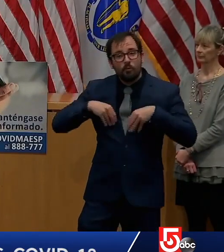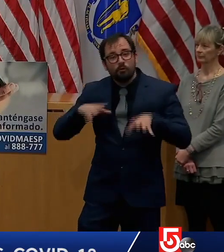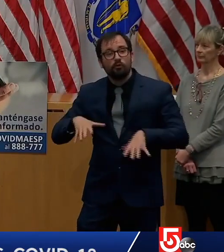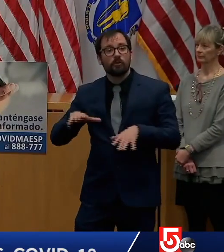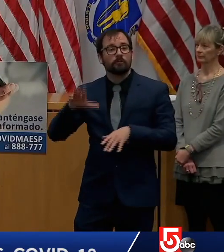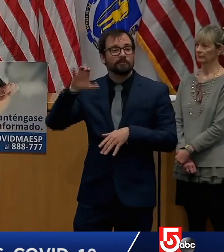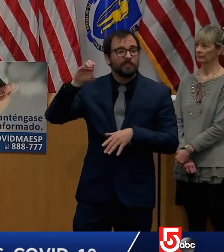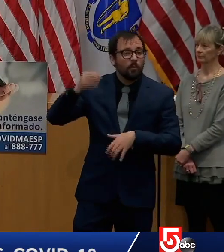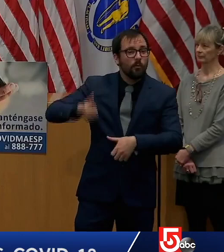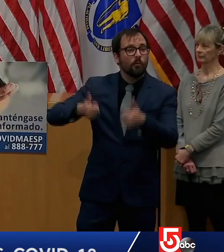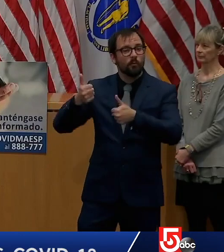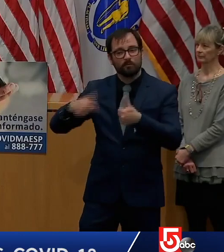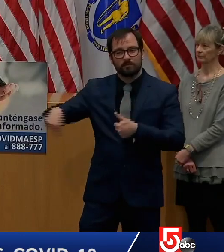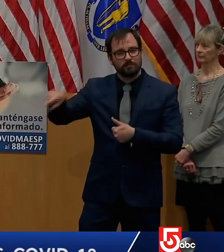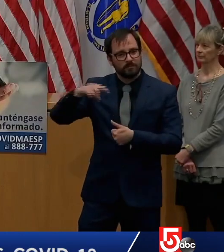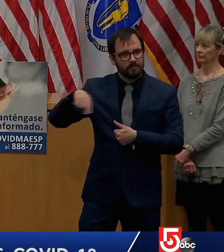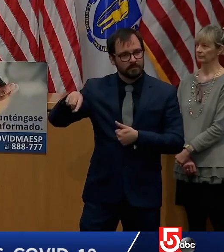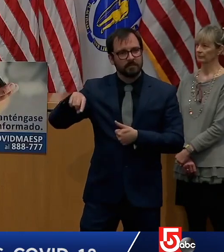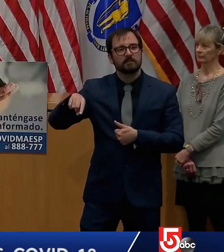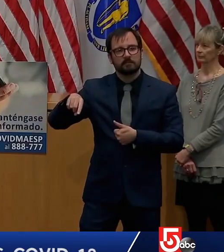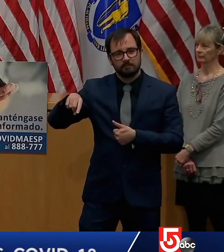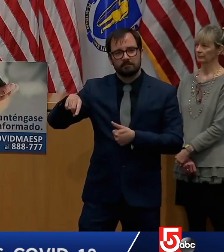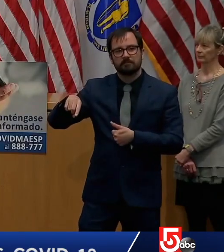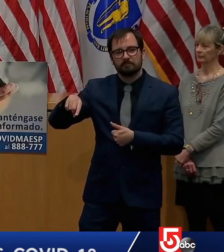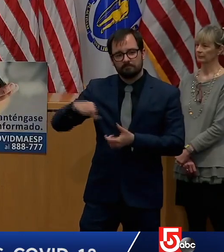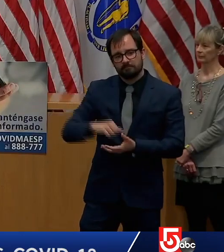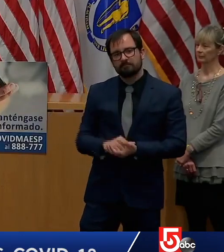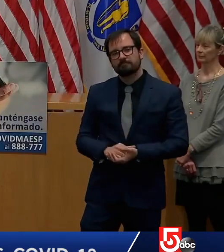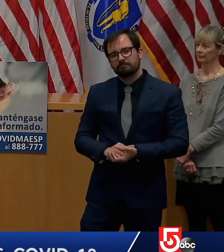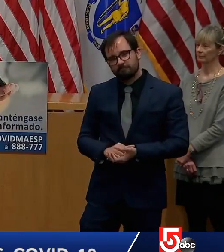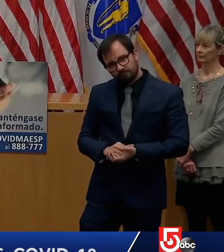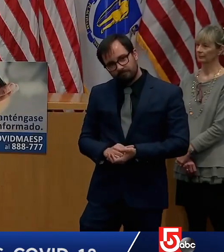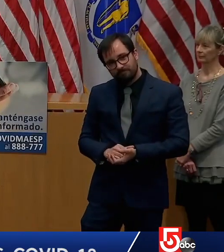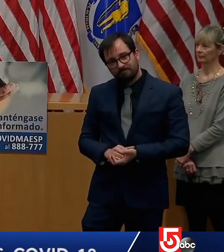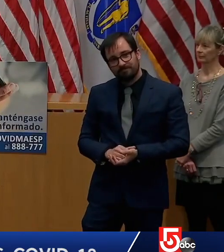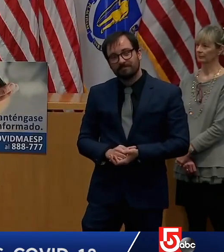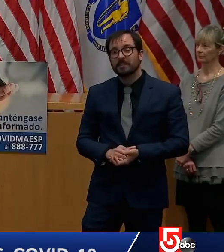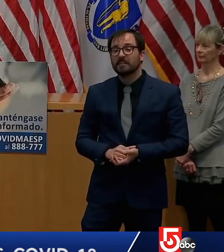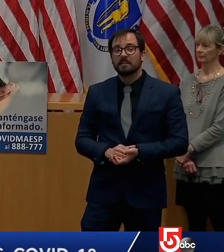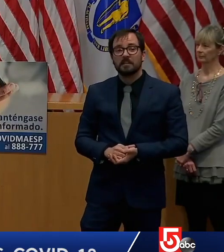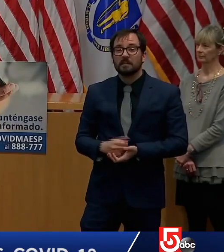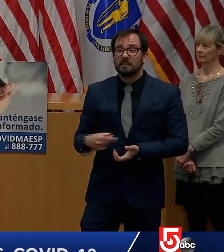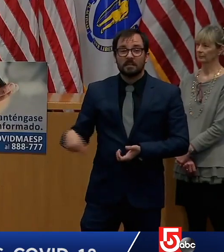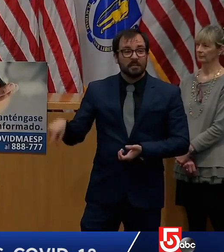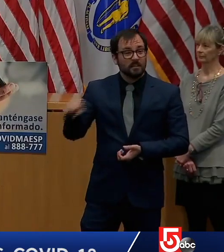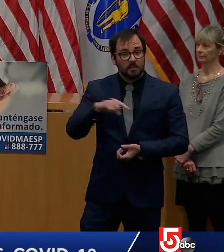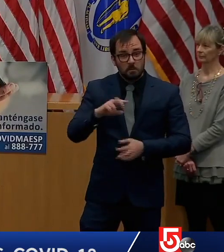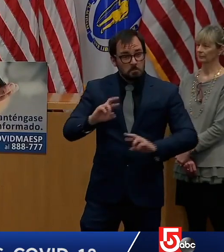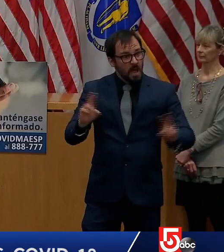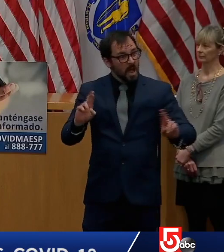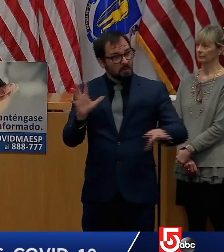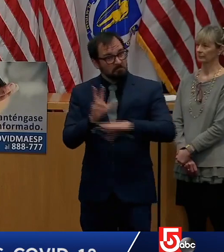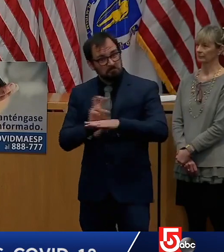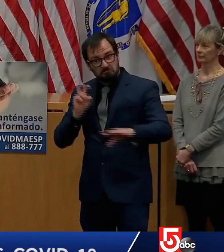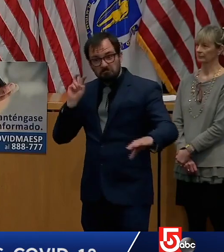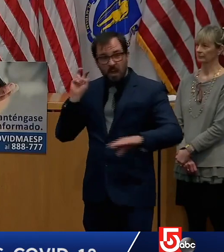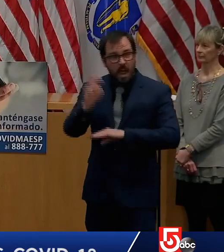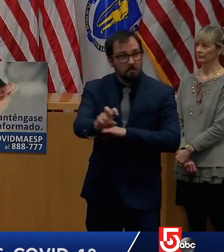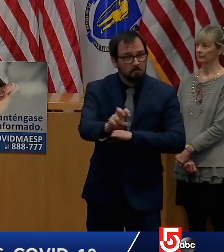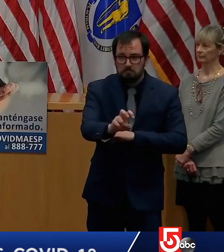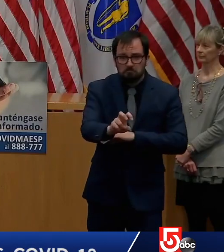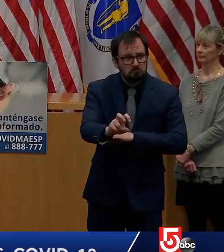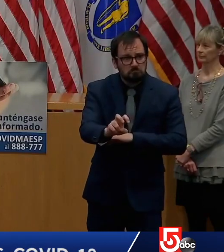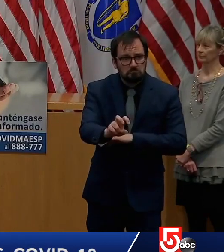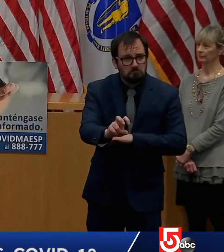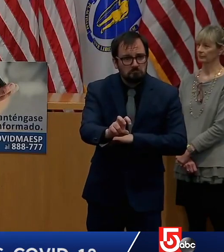People around here aren't looking to jump off the deep end of the pier. They're looking to find a way to do something